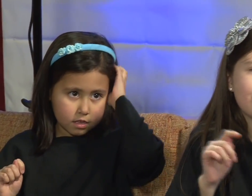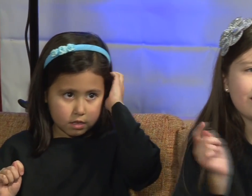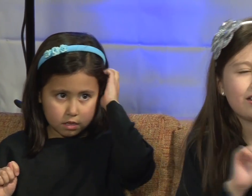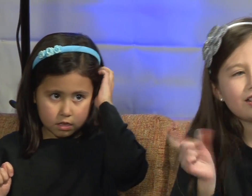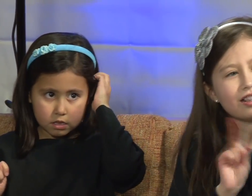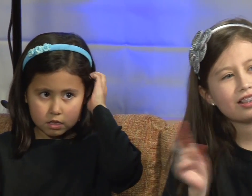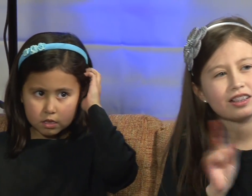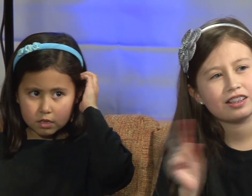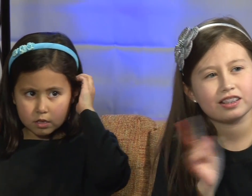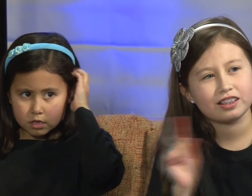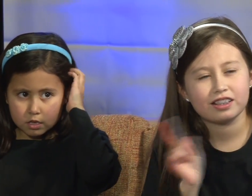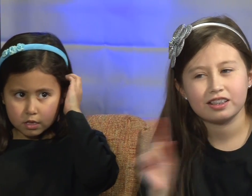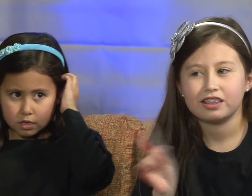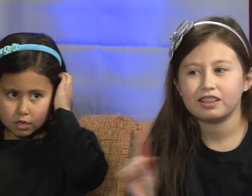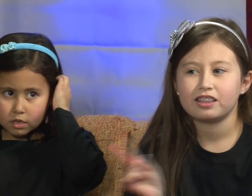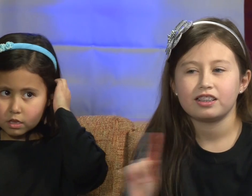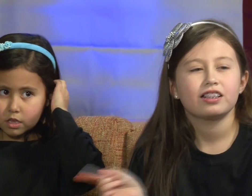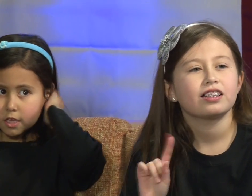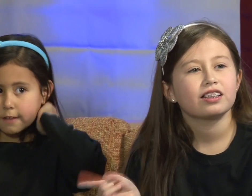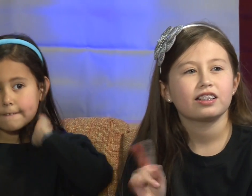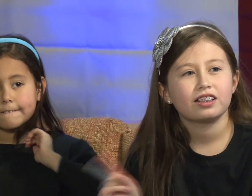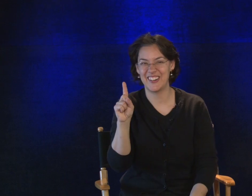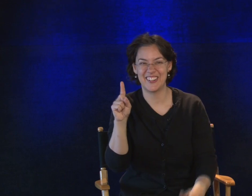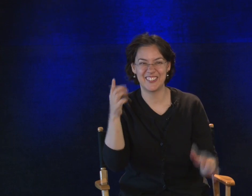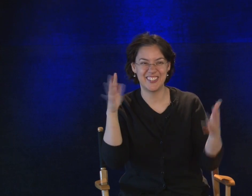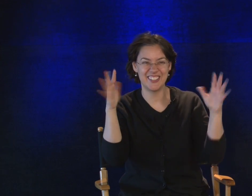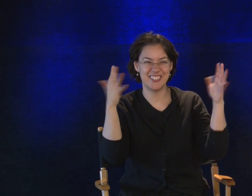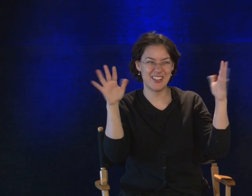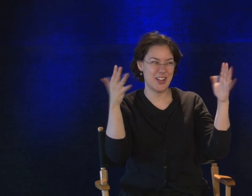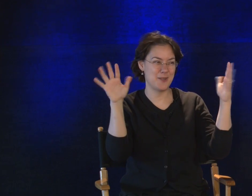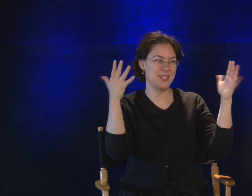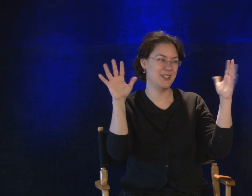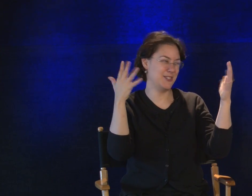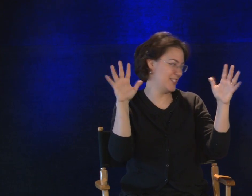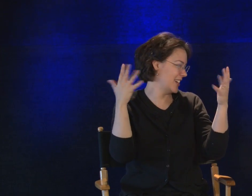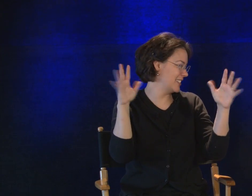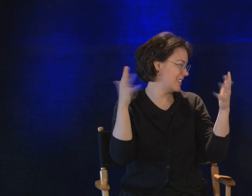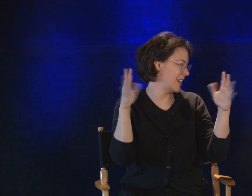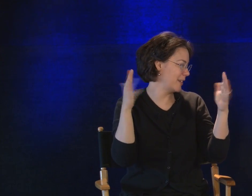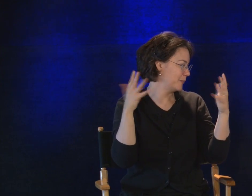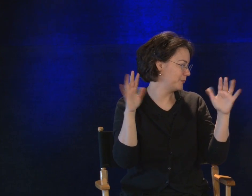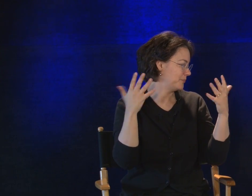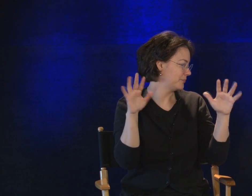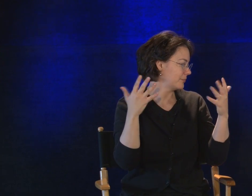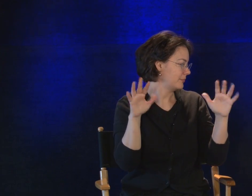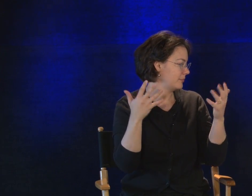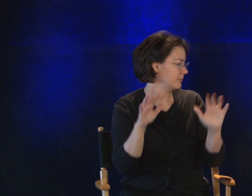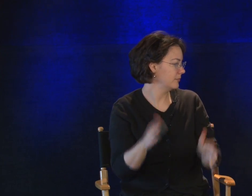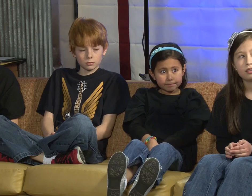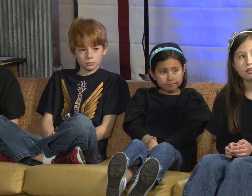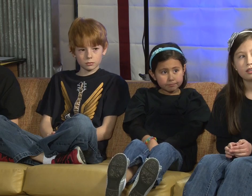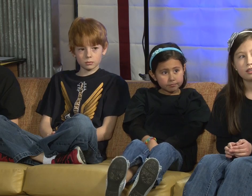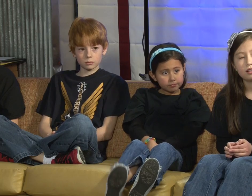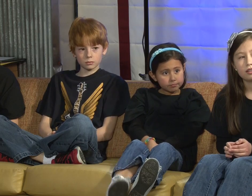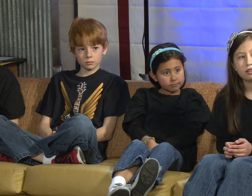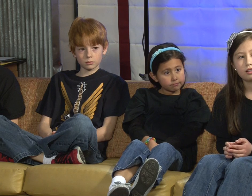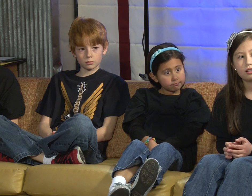Where? Good job. Good job. Ten new signs today. Would one of you